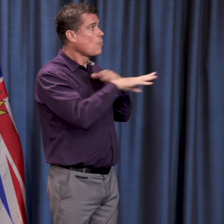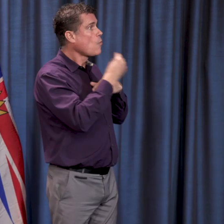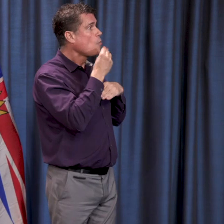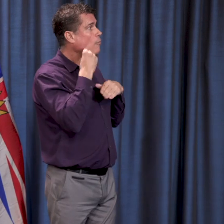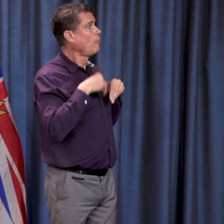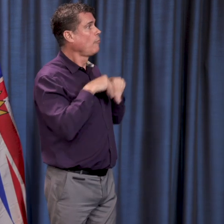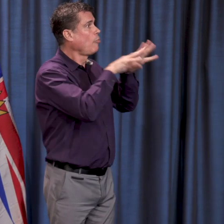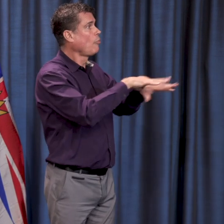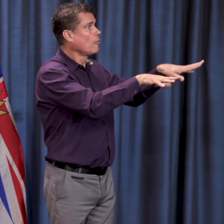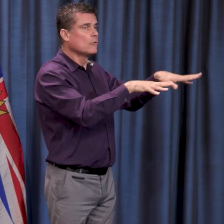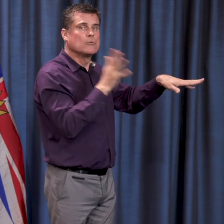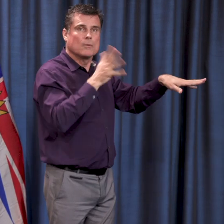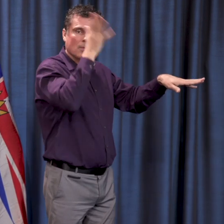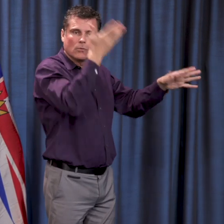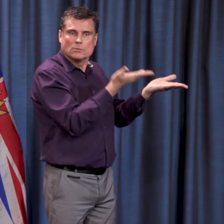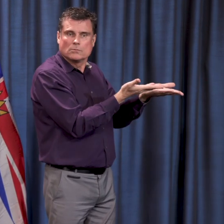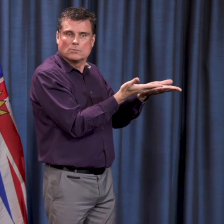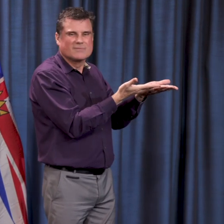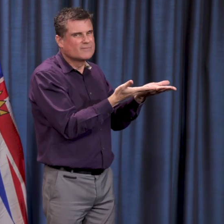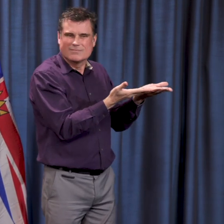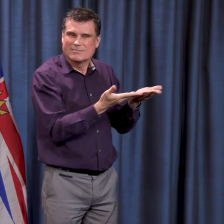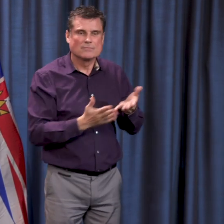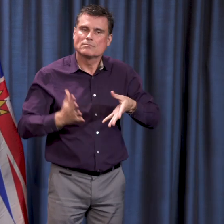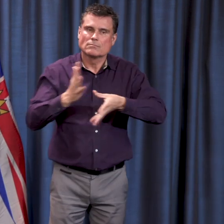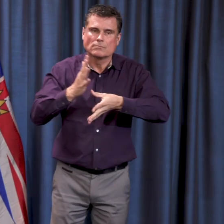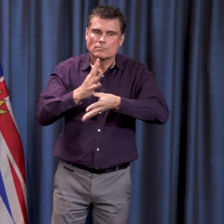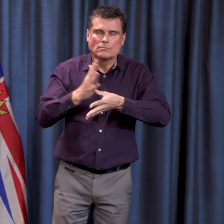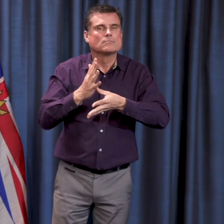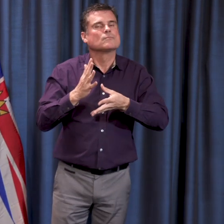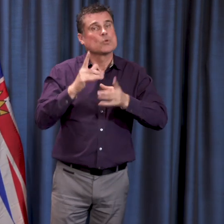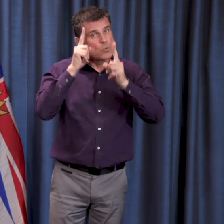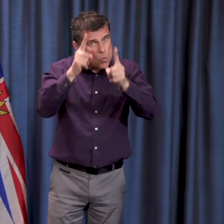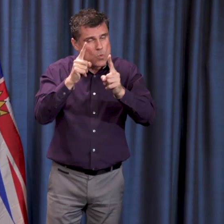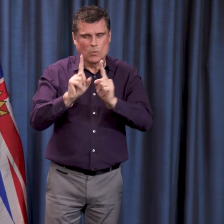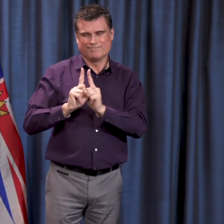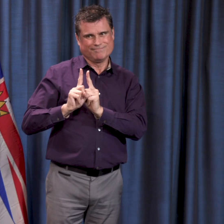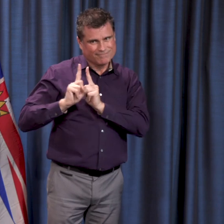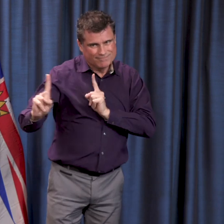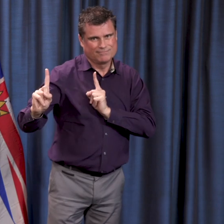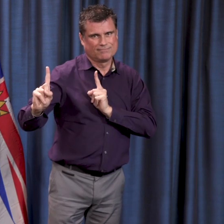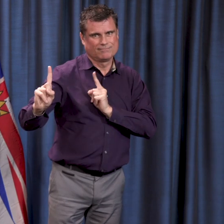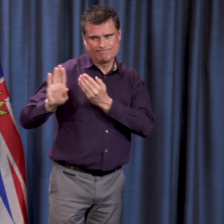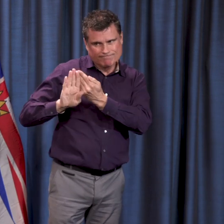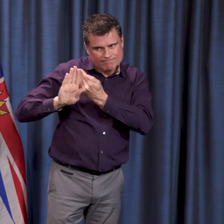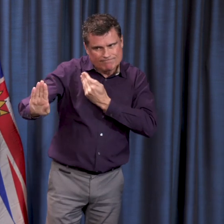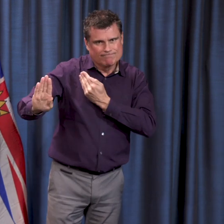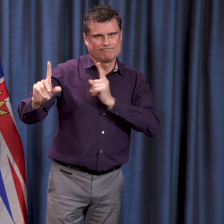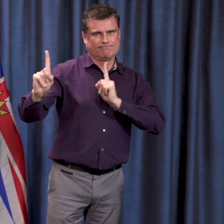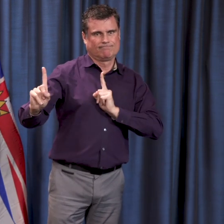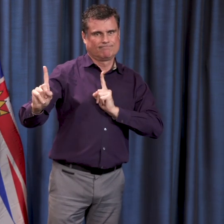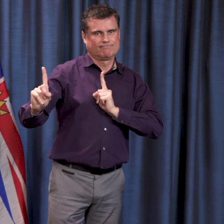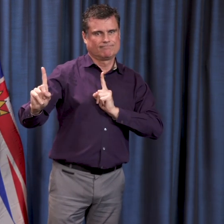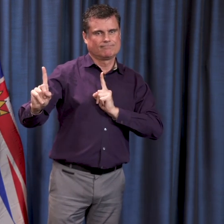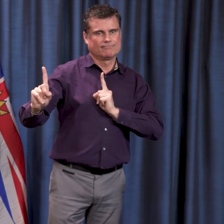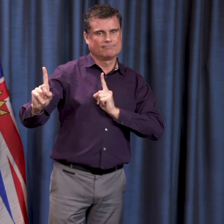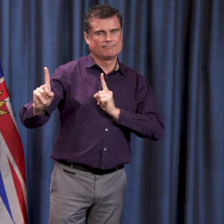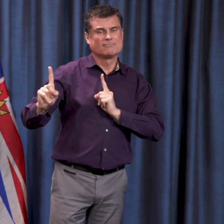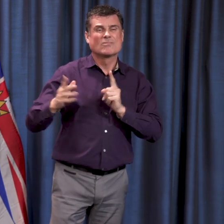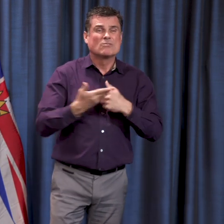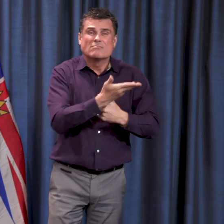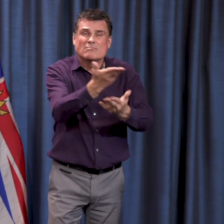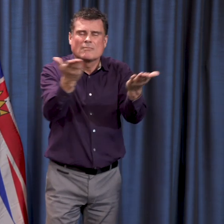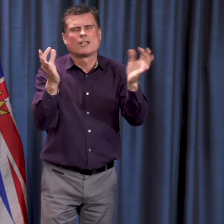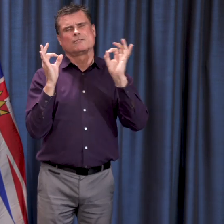distance is incredibly important right now for all of us. And I know most people are doing their very best at this and we can see that in our